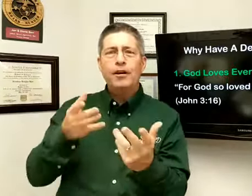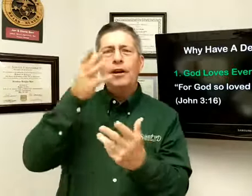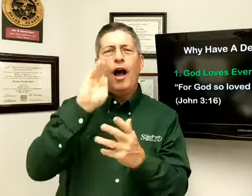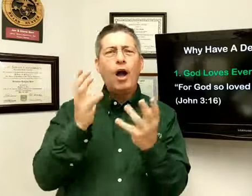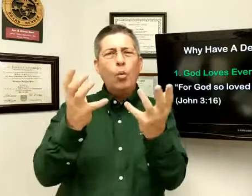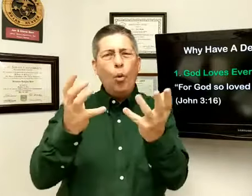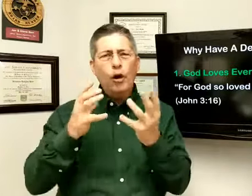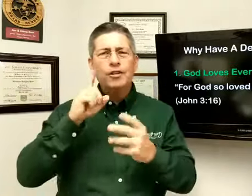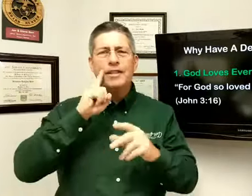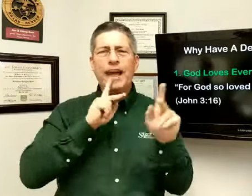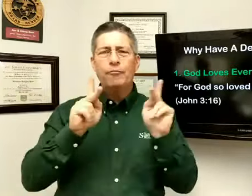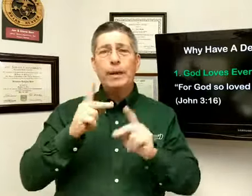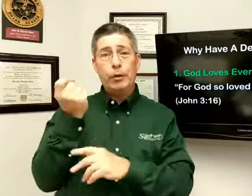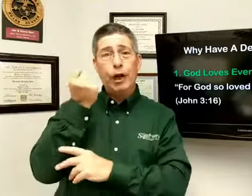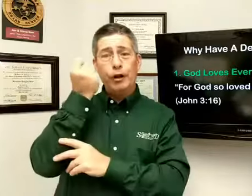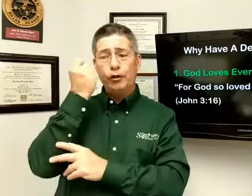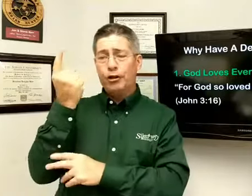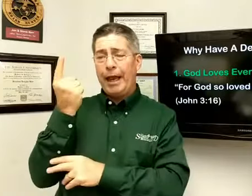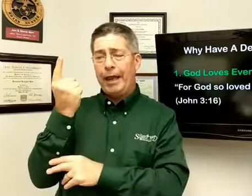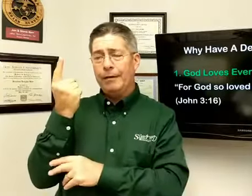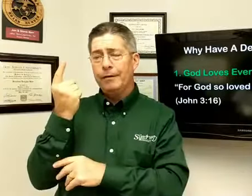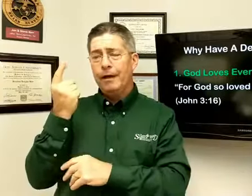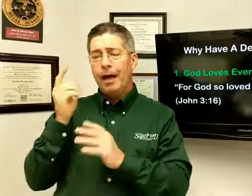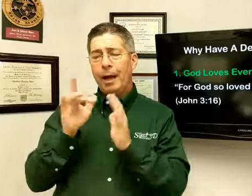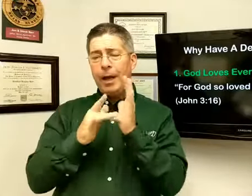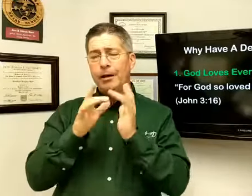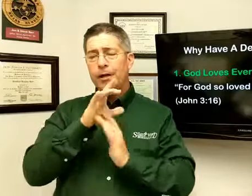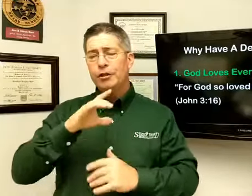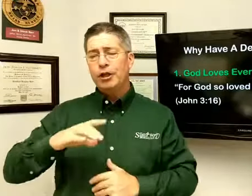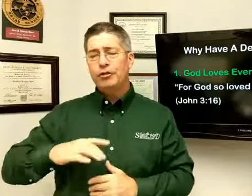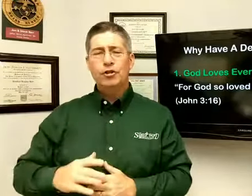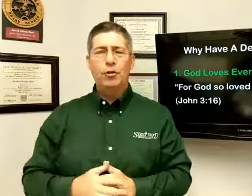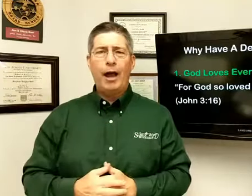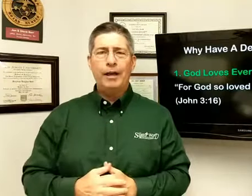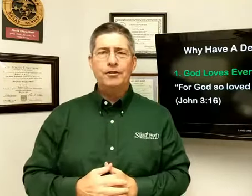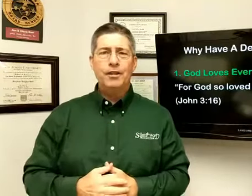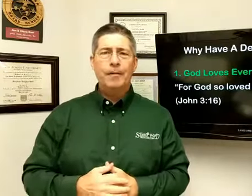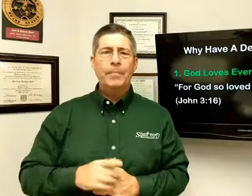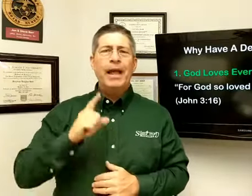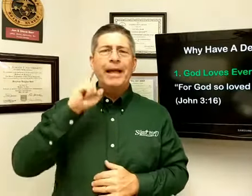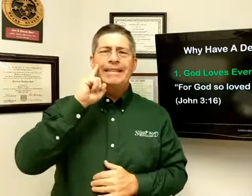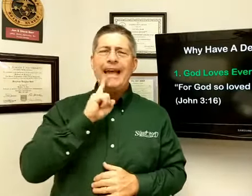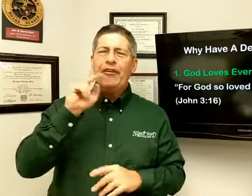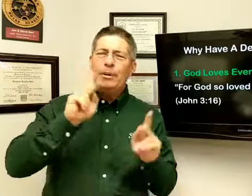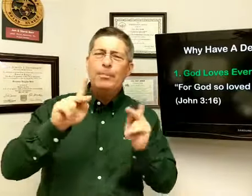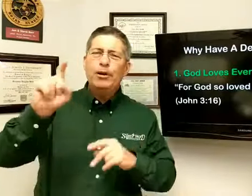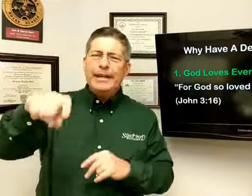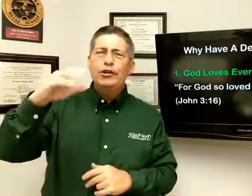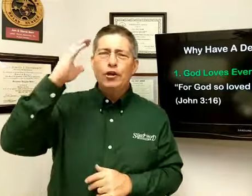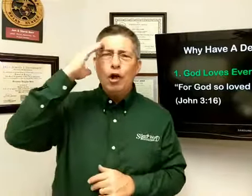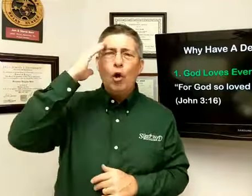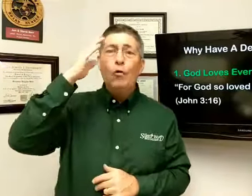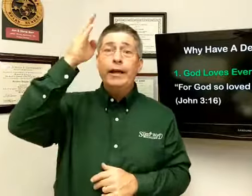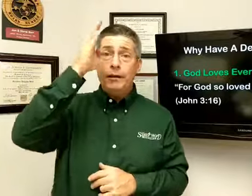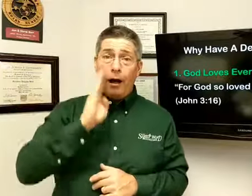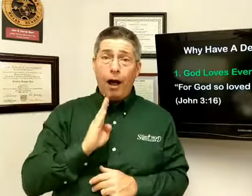God wants deaf people to understand about Jesus Christ. Deaf people need to know that God